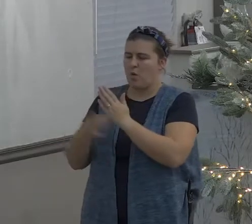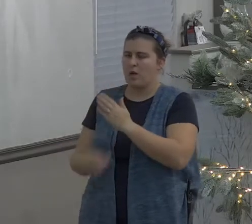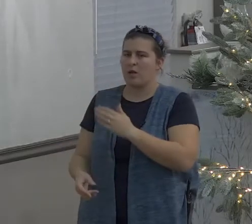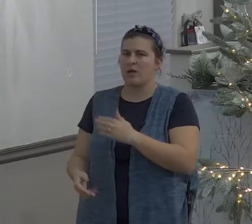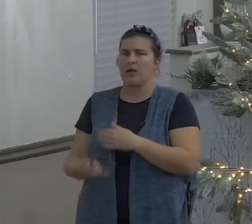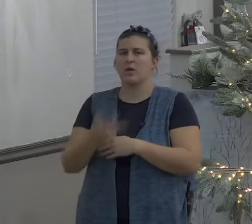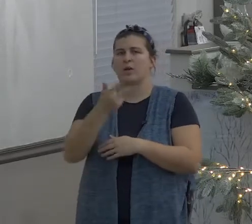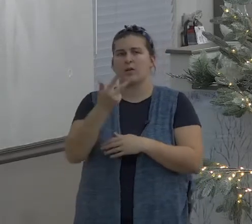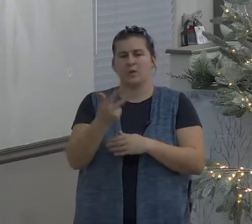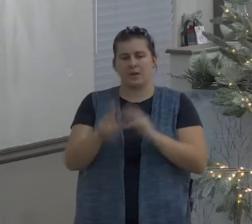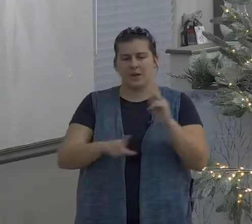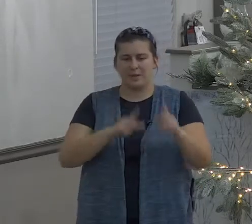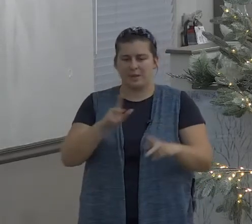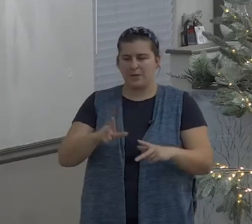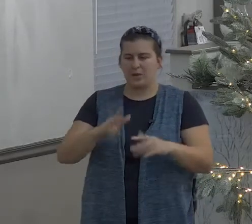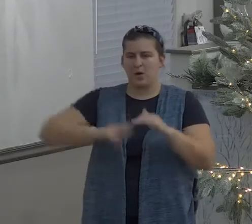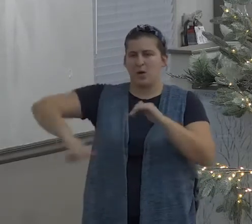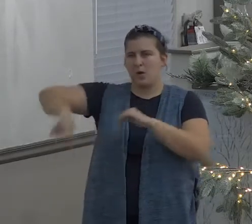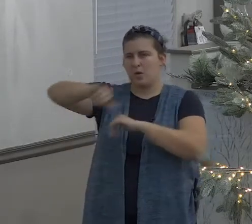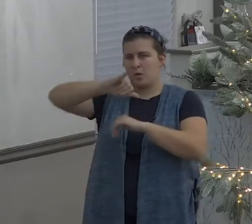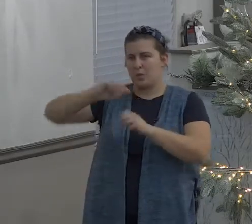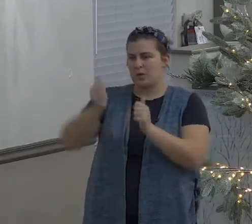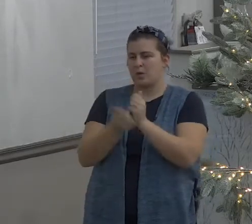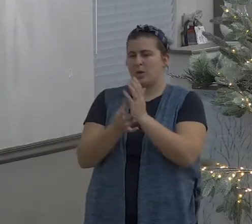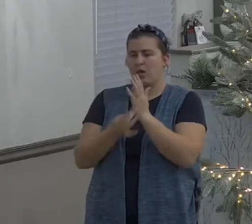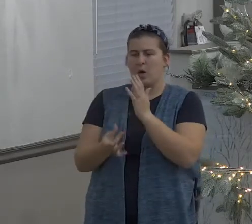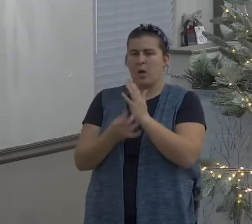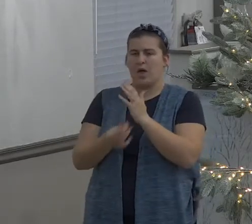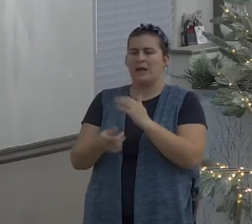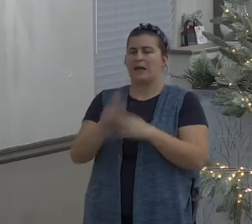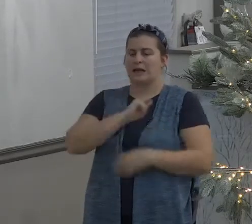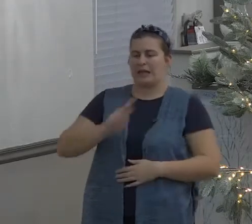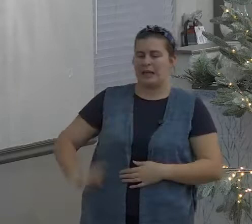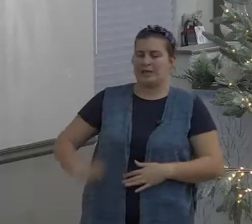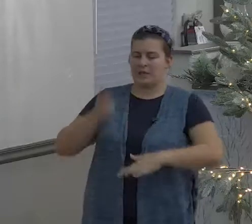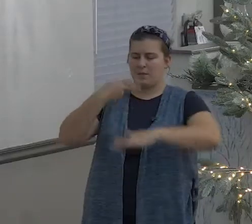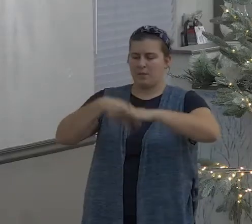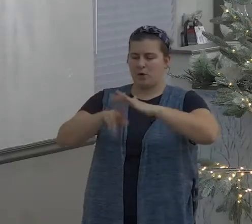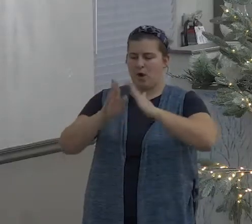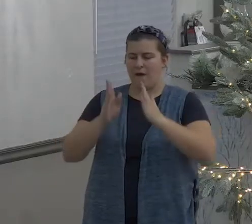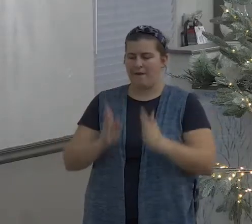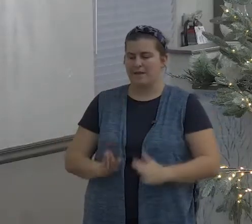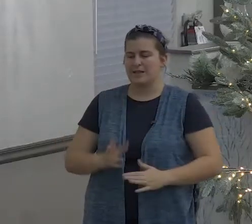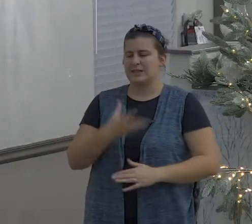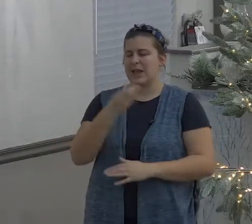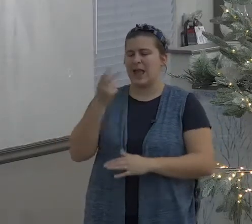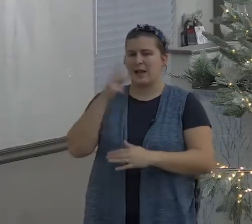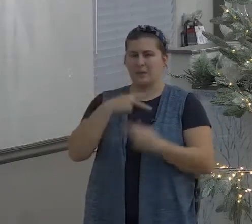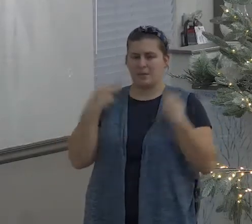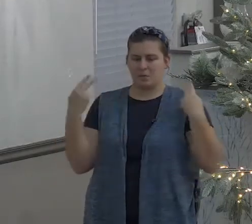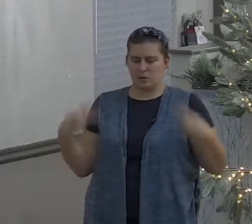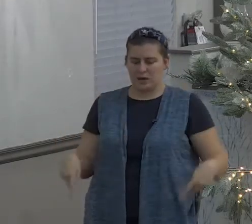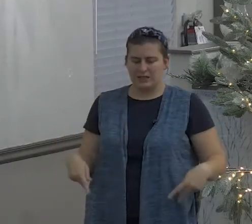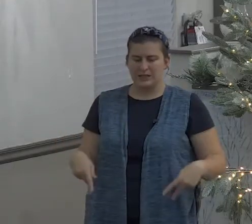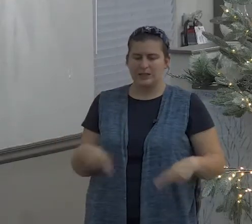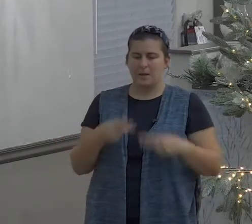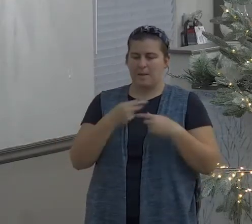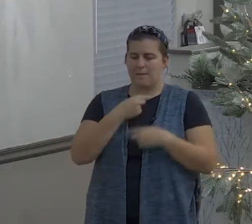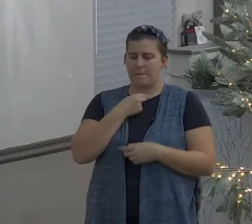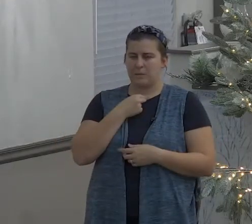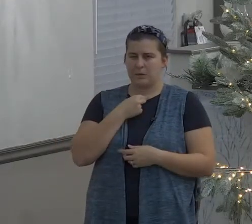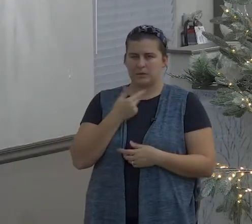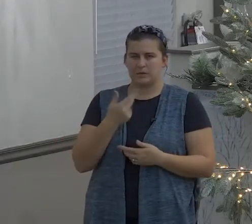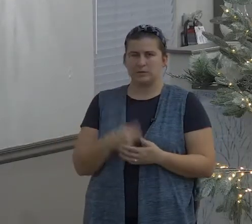now anointest my head with oil the psalmist said oil is a symbol of the Holy Spirit of God three people in the Bible are